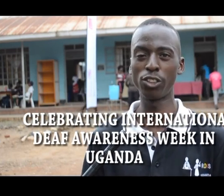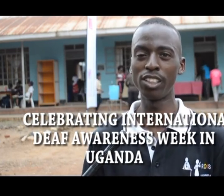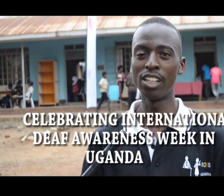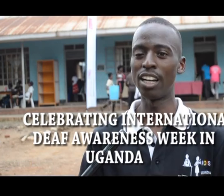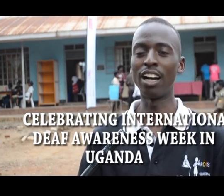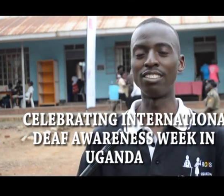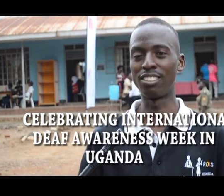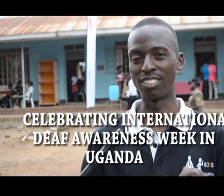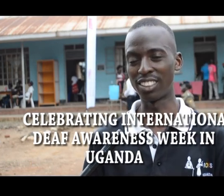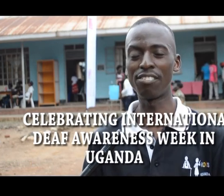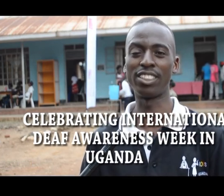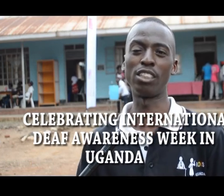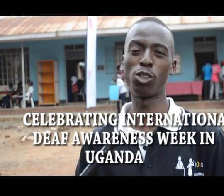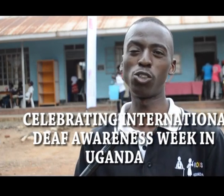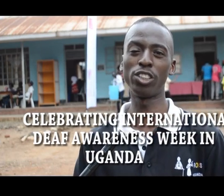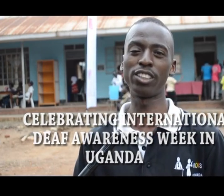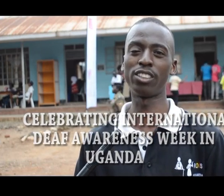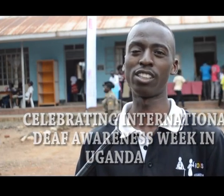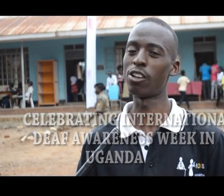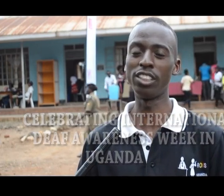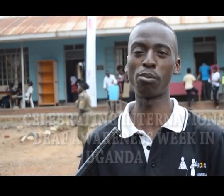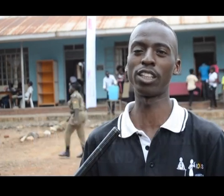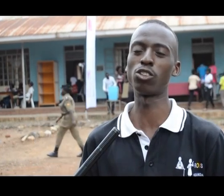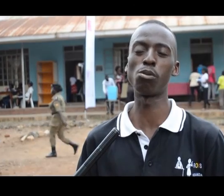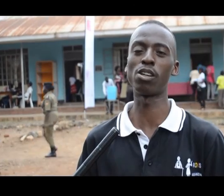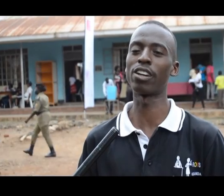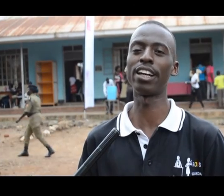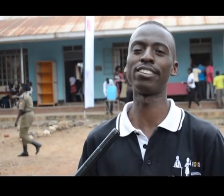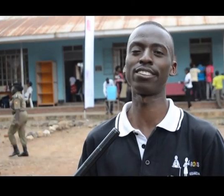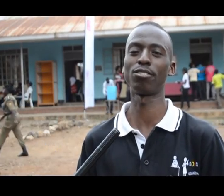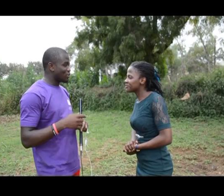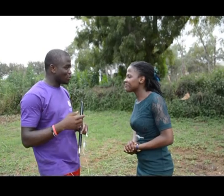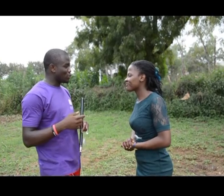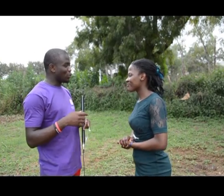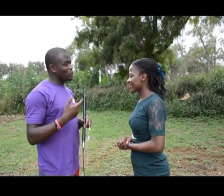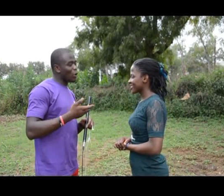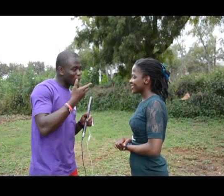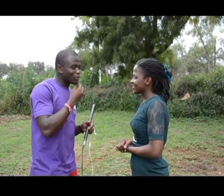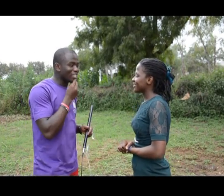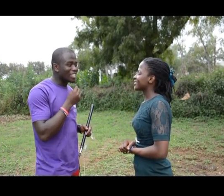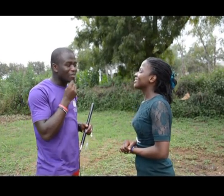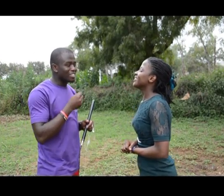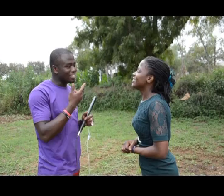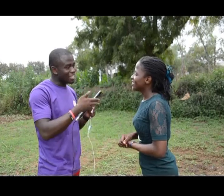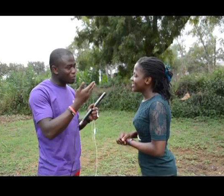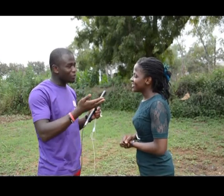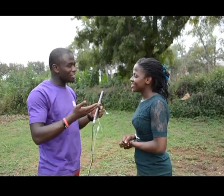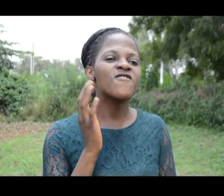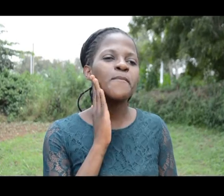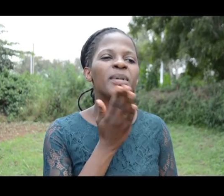and services because there are no interpreters to help our clients. Do you hope to get a money in the near future? I